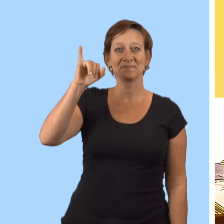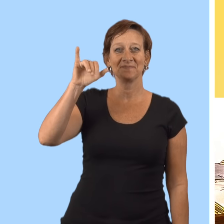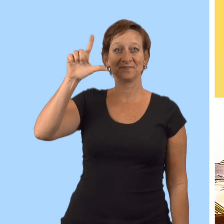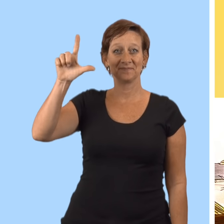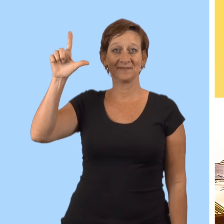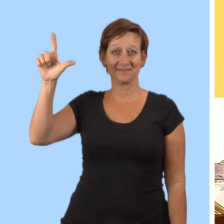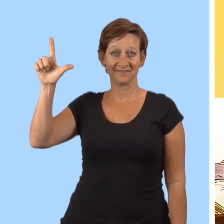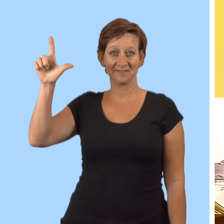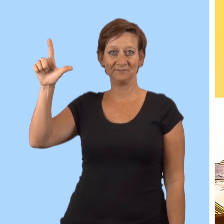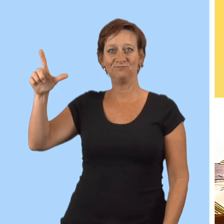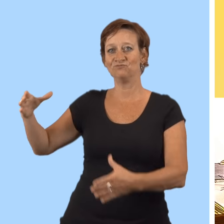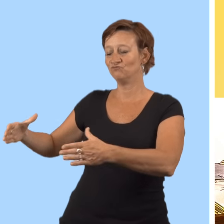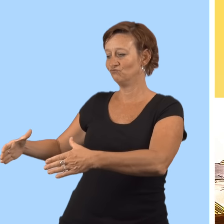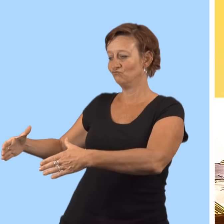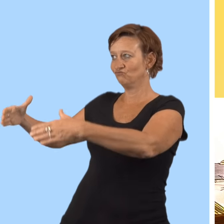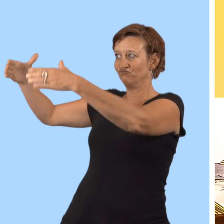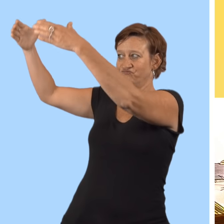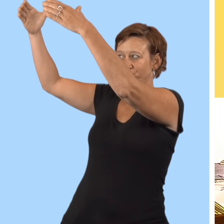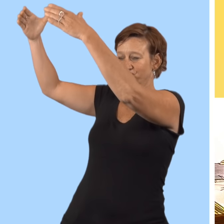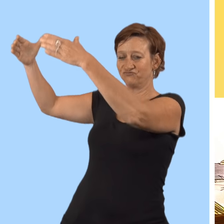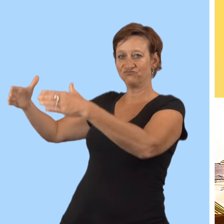mill, mill